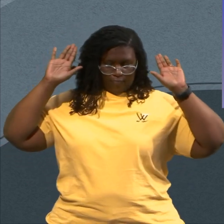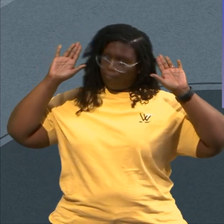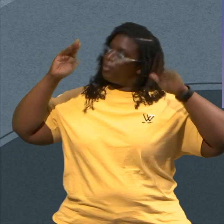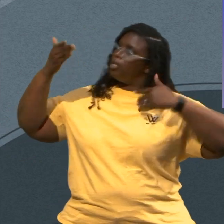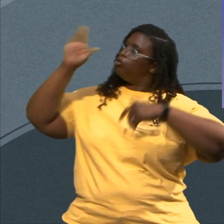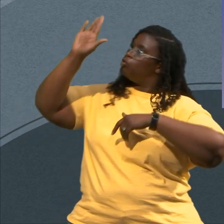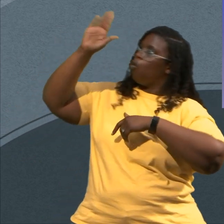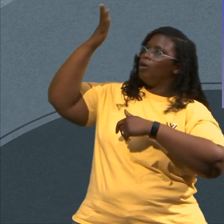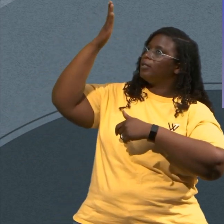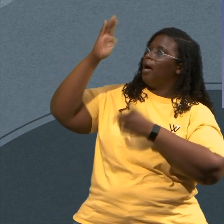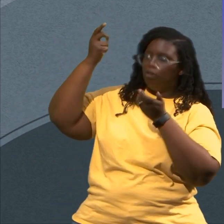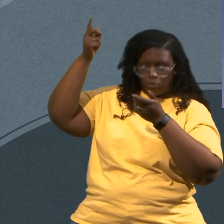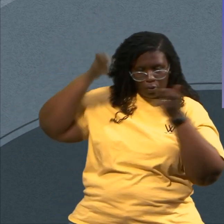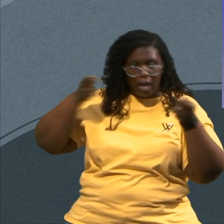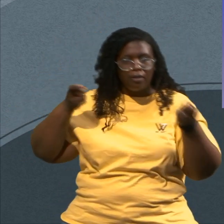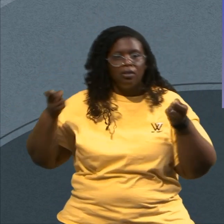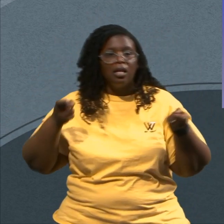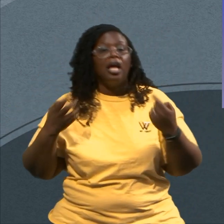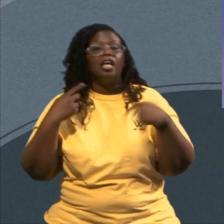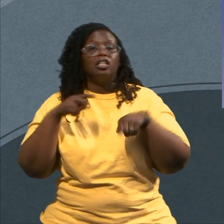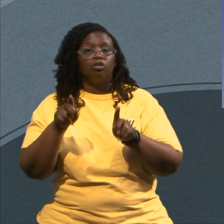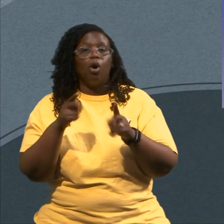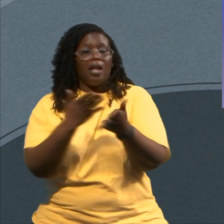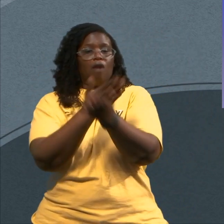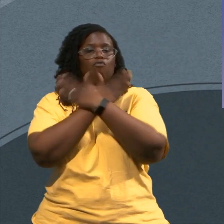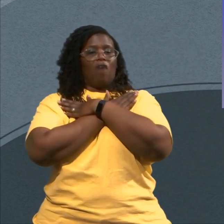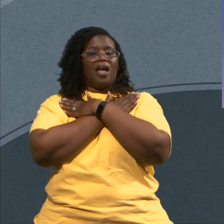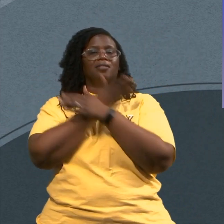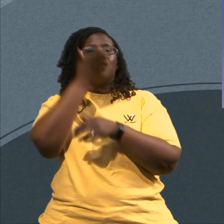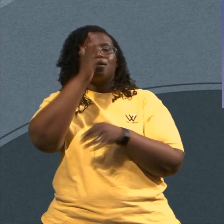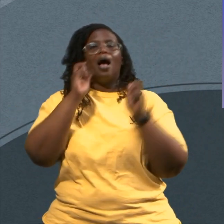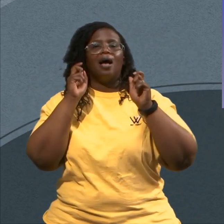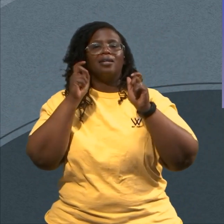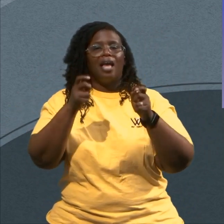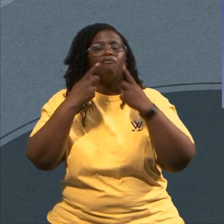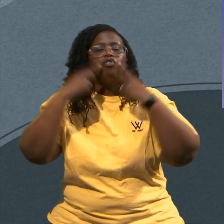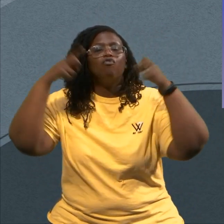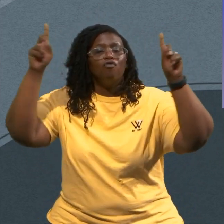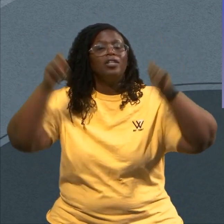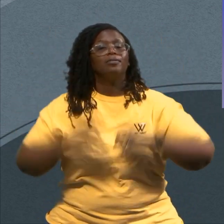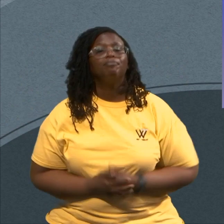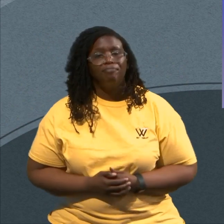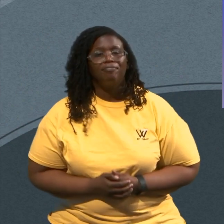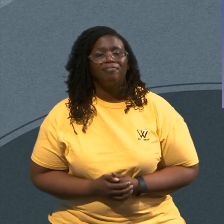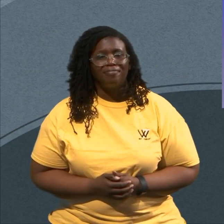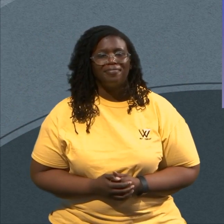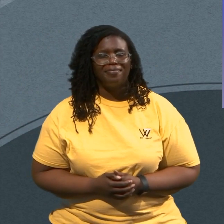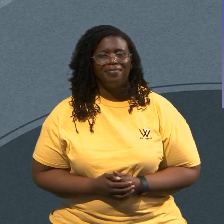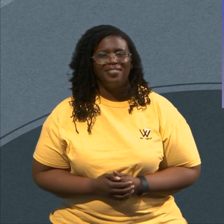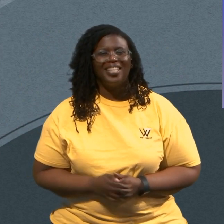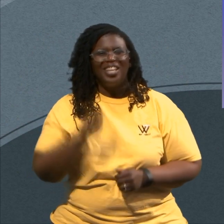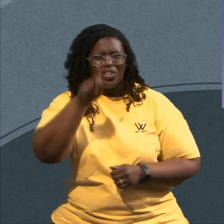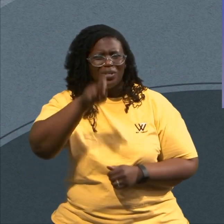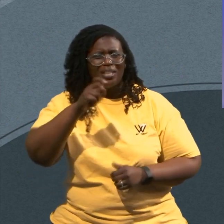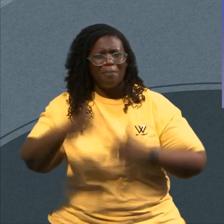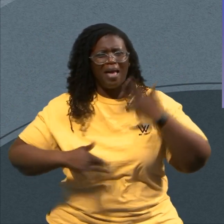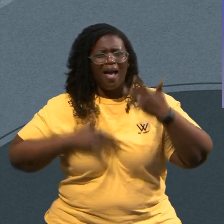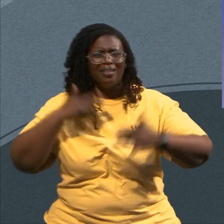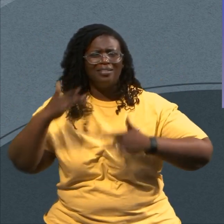Mist Of That Rest God Gave Me Victory Can I Tell You What Should Make You Shout Getting